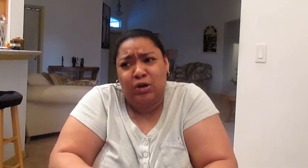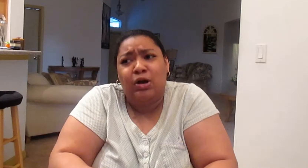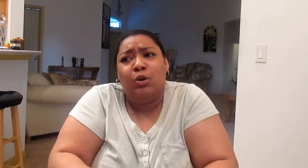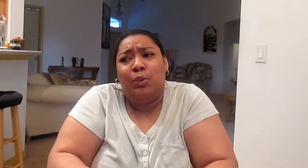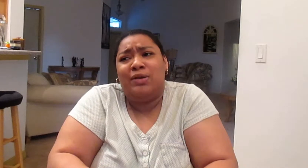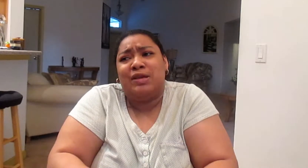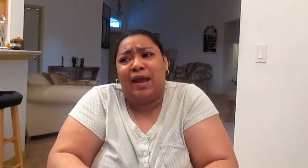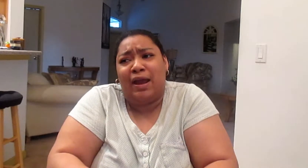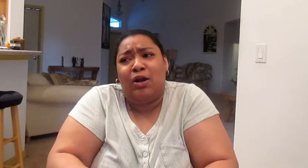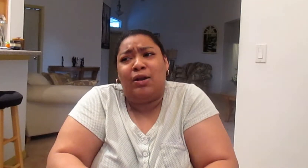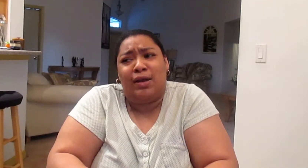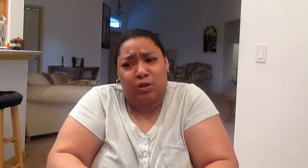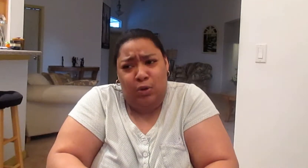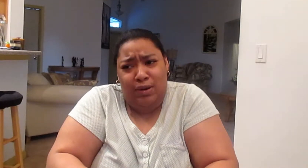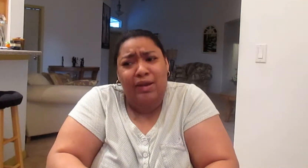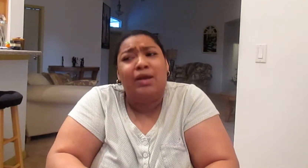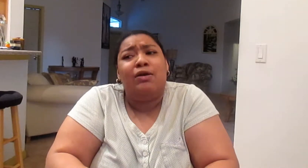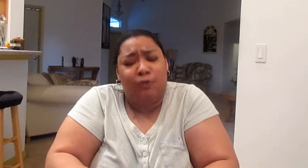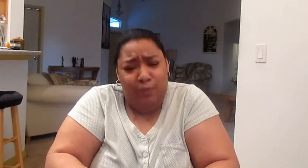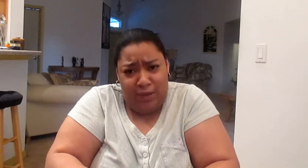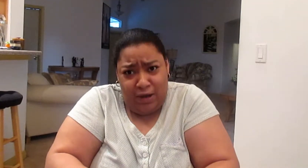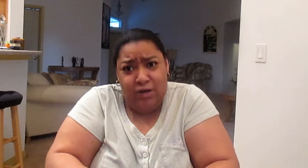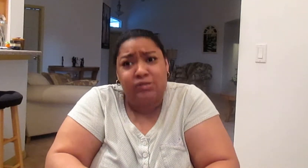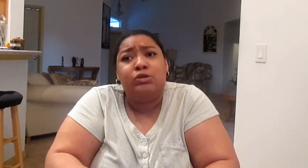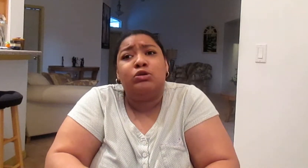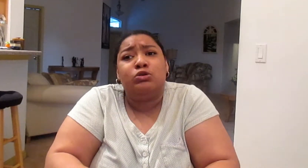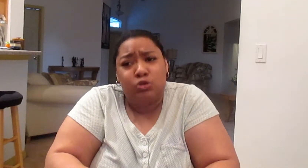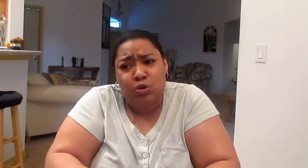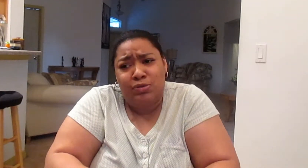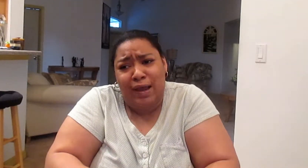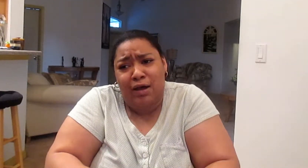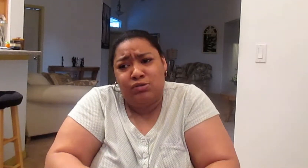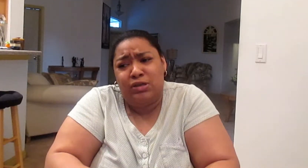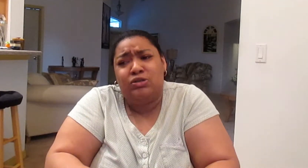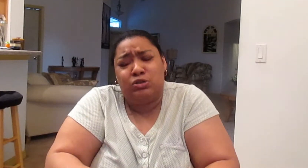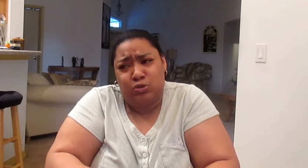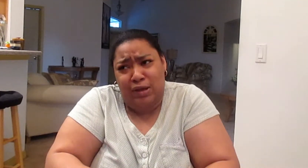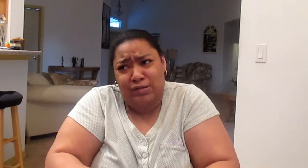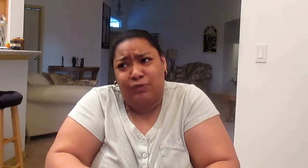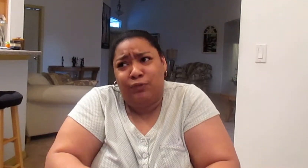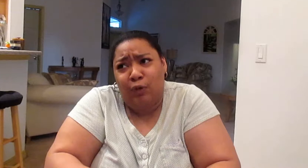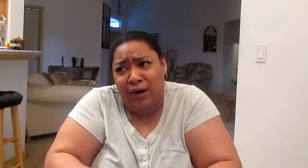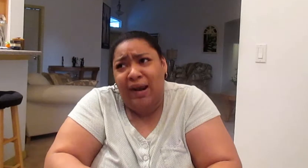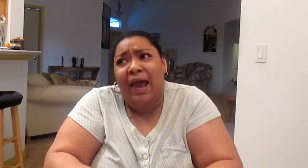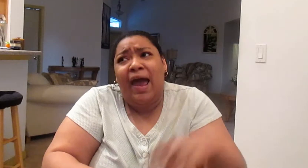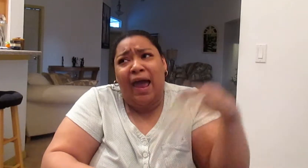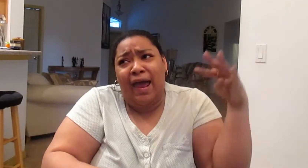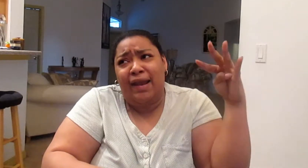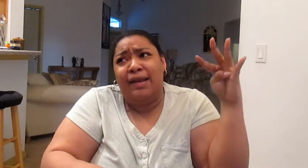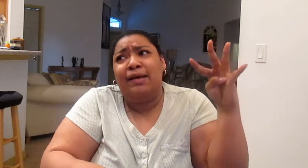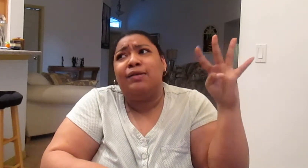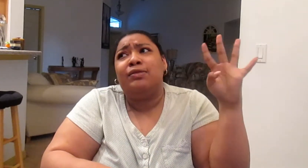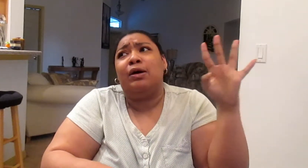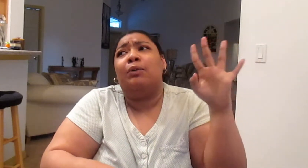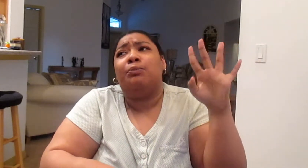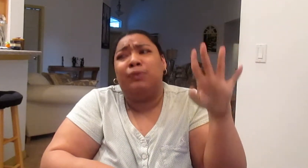which aired on Nickelodeon from the years 2000 to 2004 and this